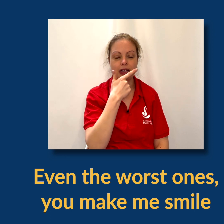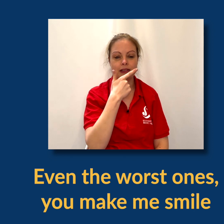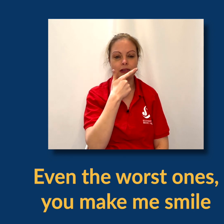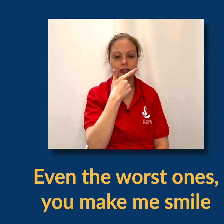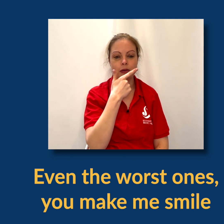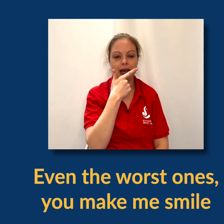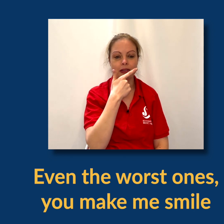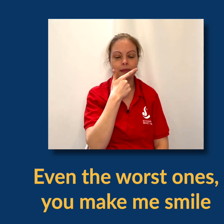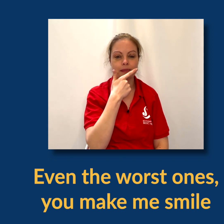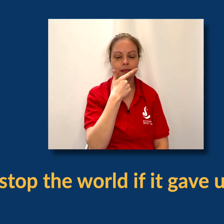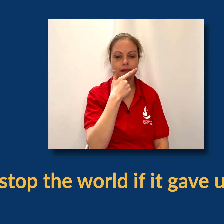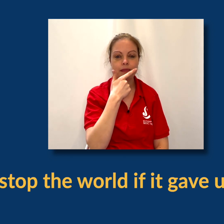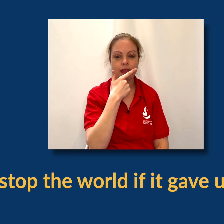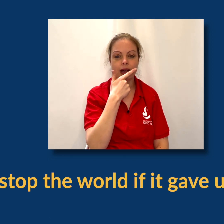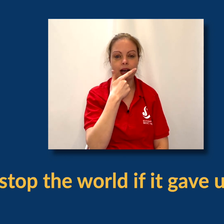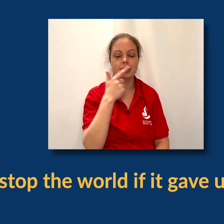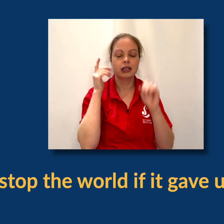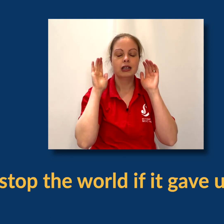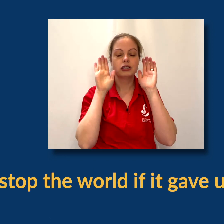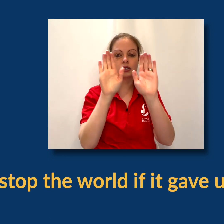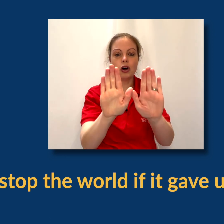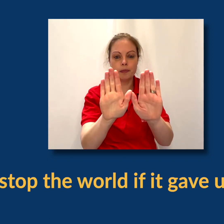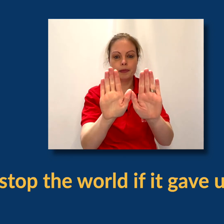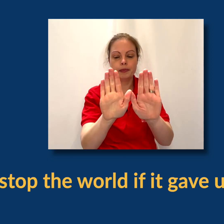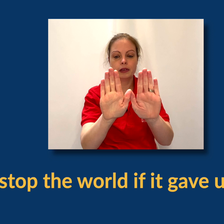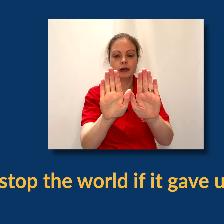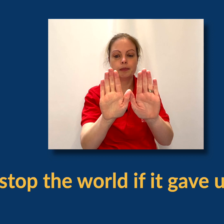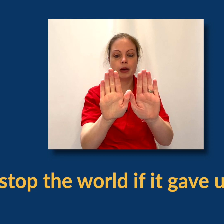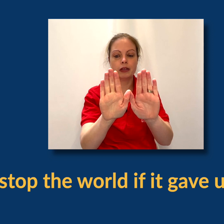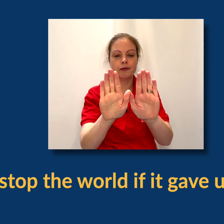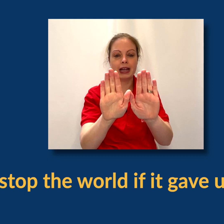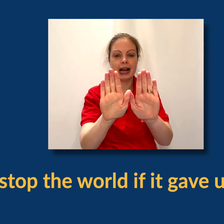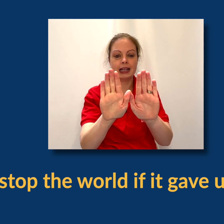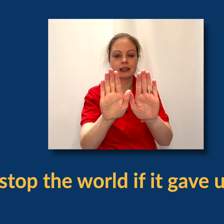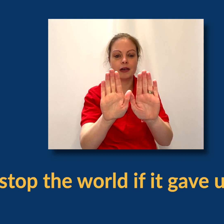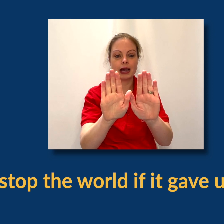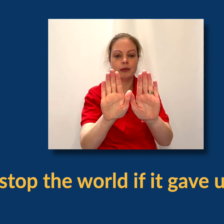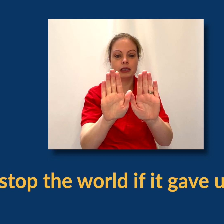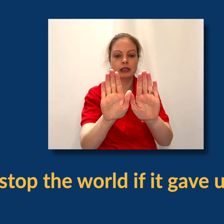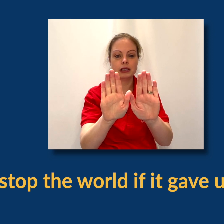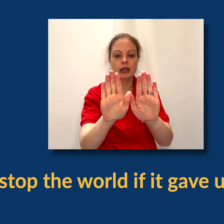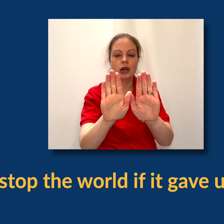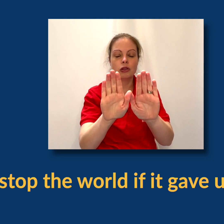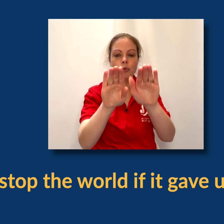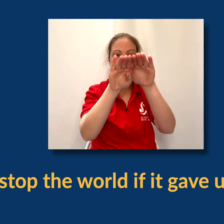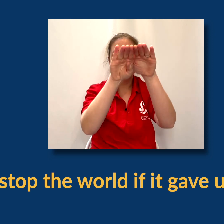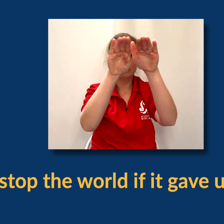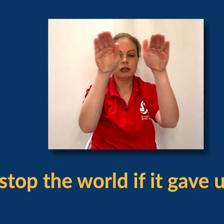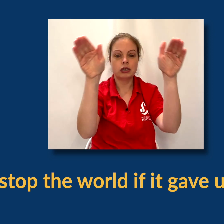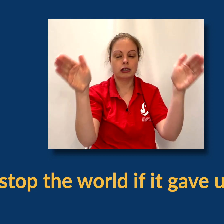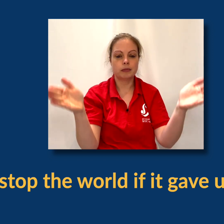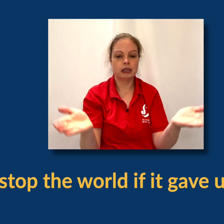smiley face in front of the mouth. I'd stop both flat hands going outwards. The